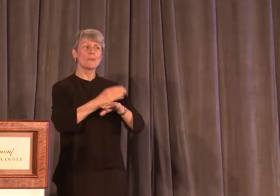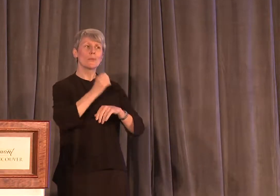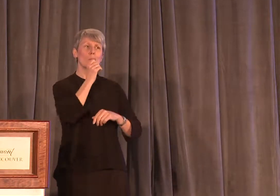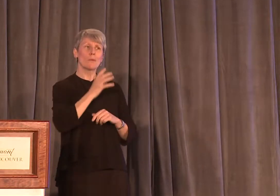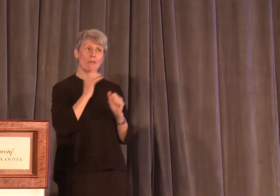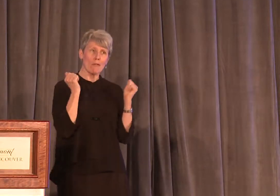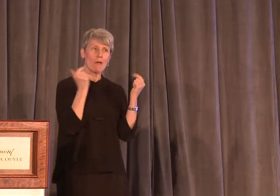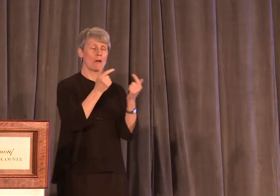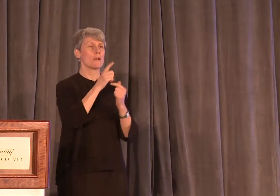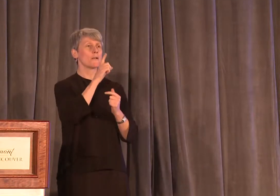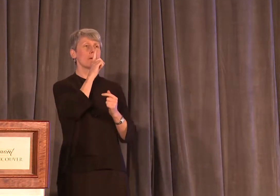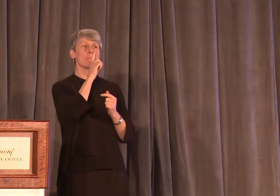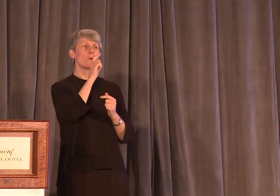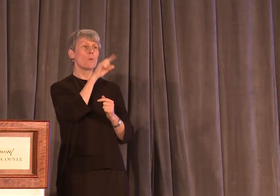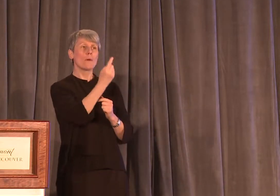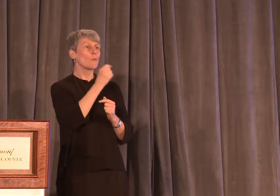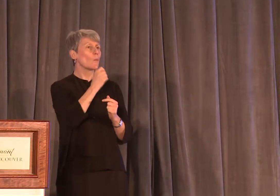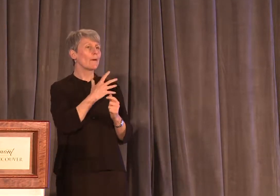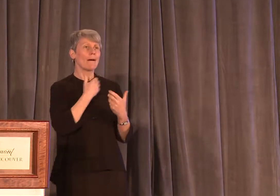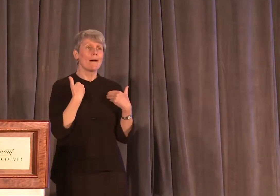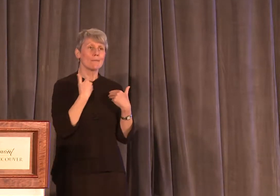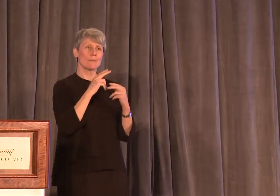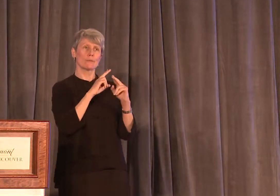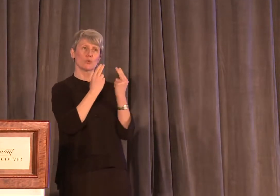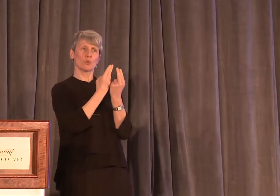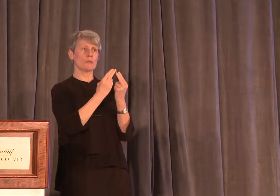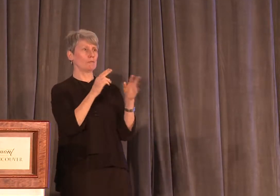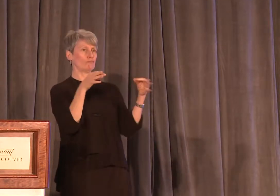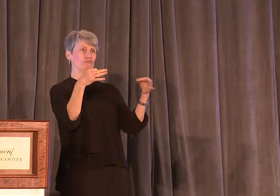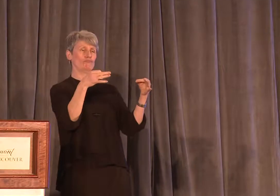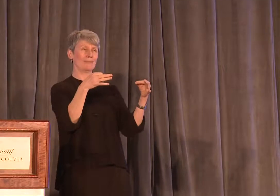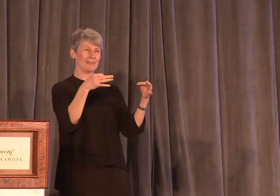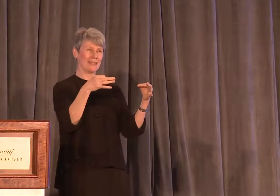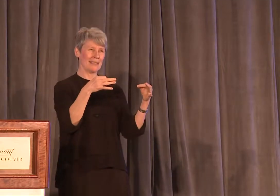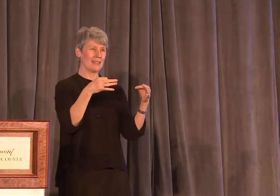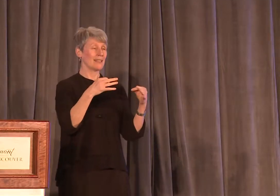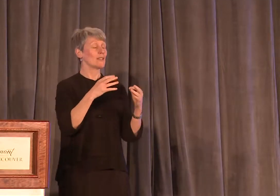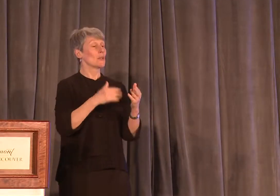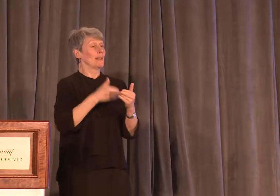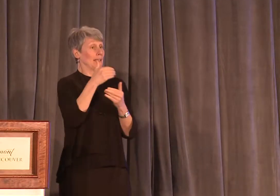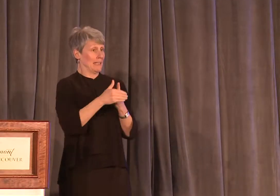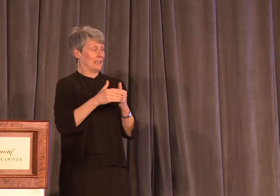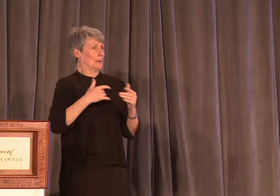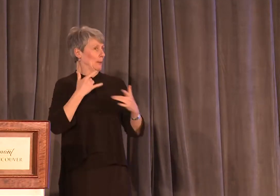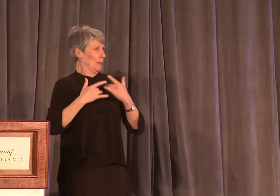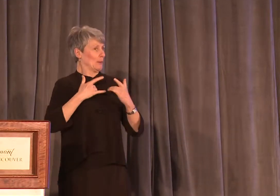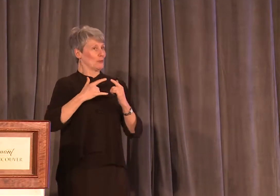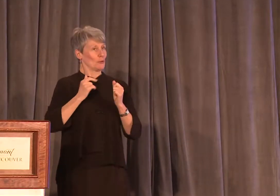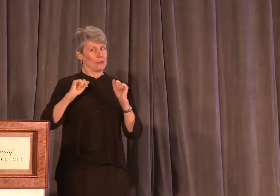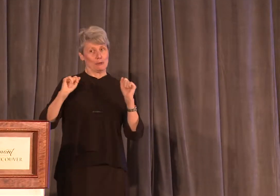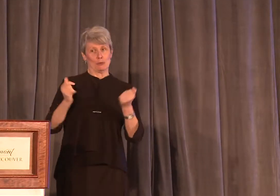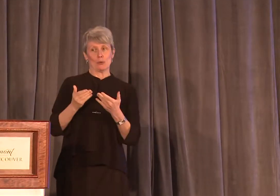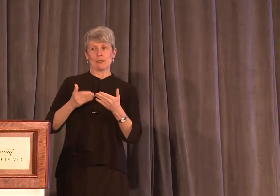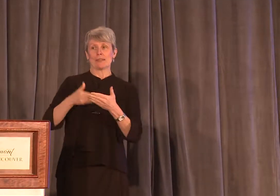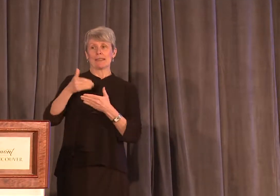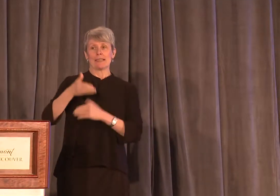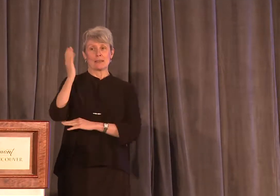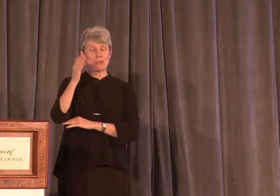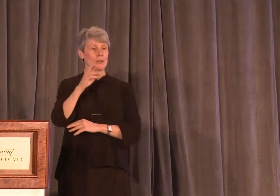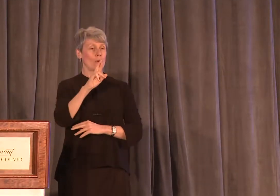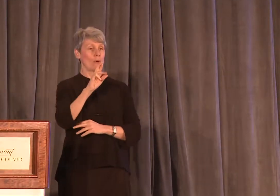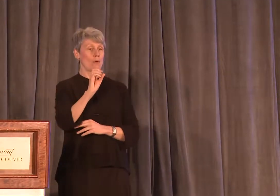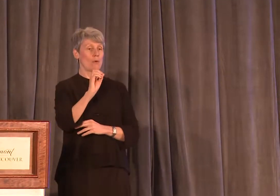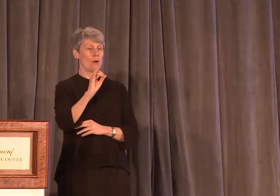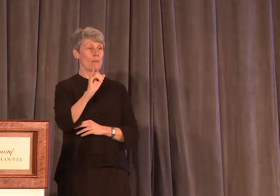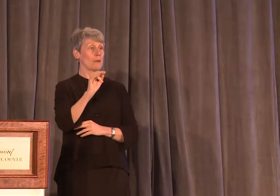are lucky enough to have a union. And it's an honour for me today to introduce our keynote speaker, Robin